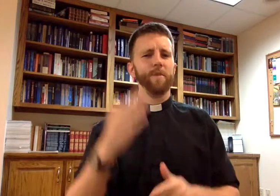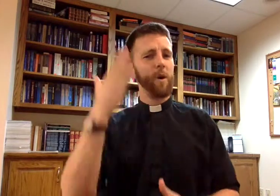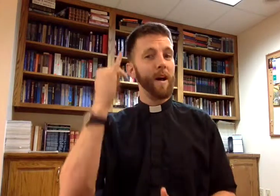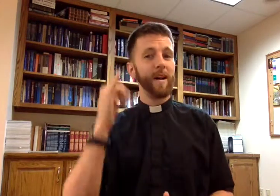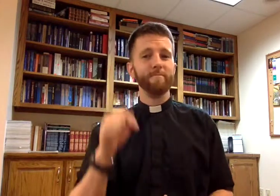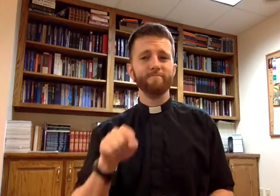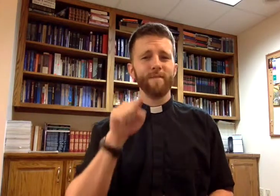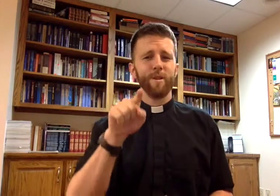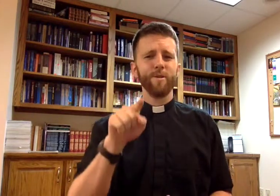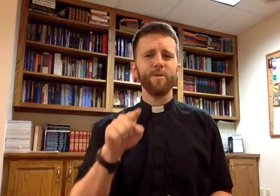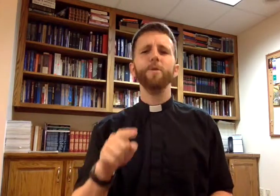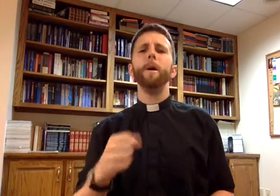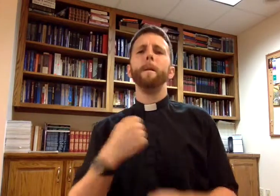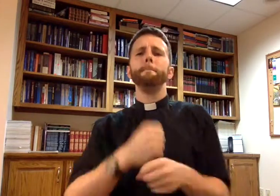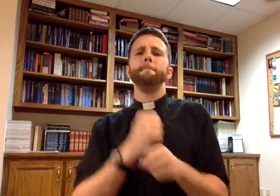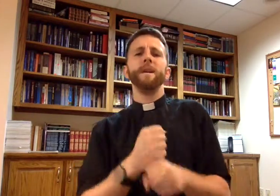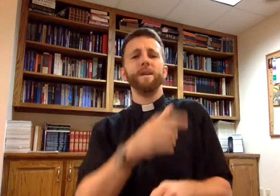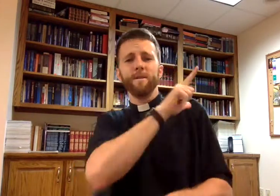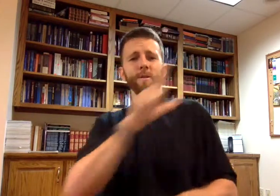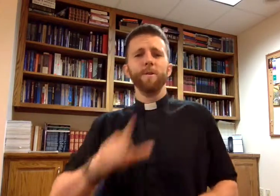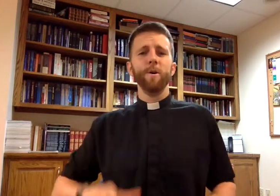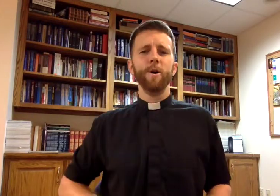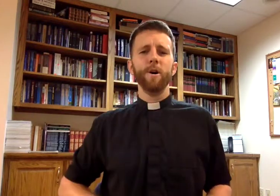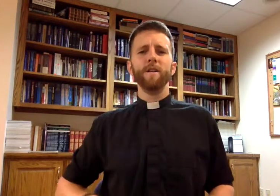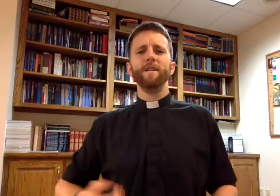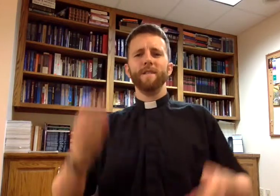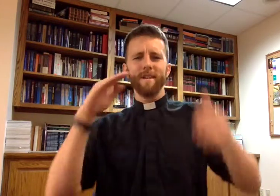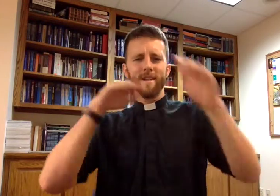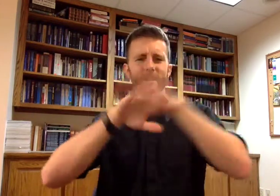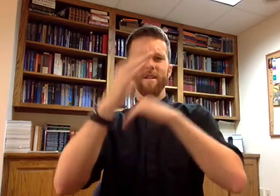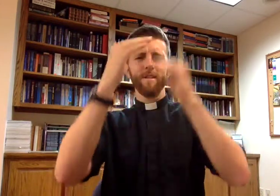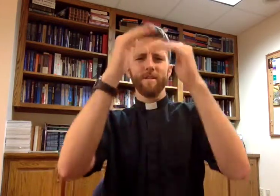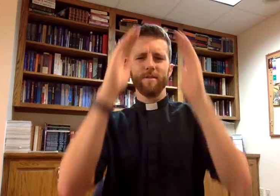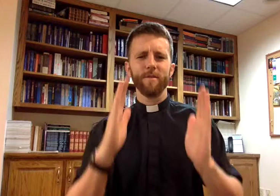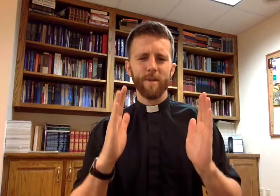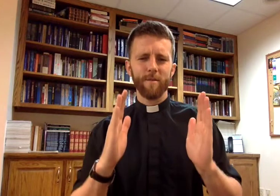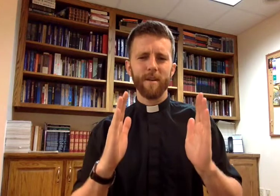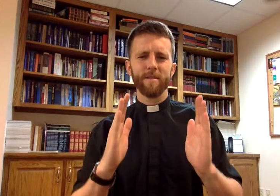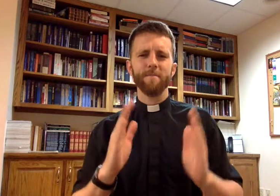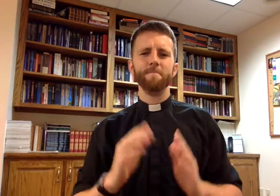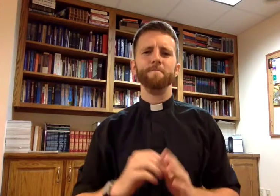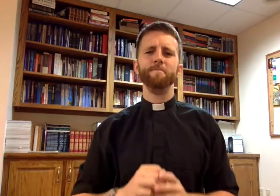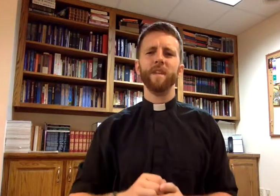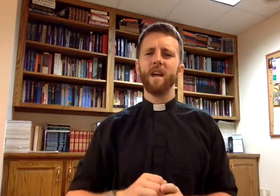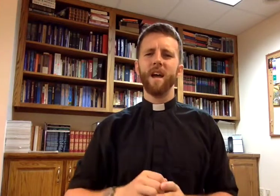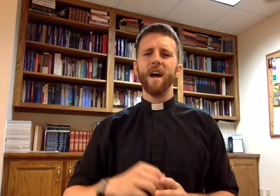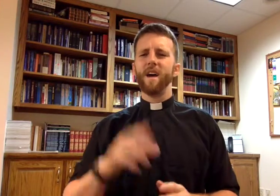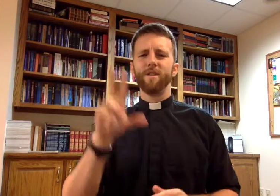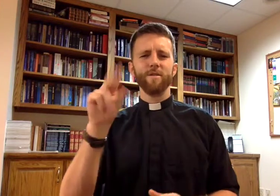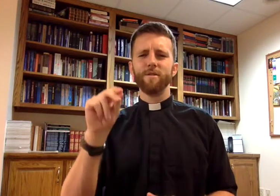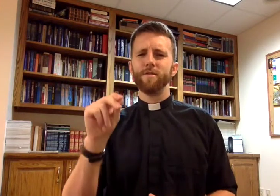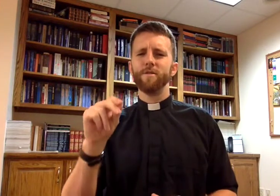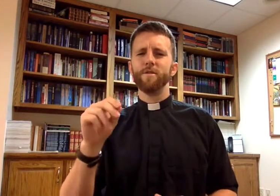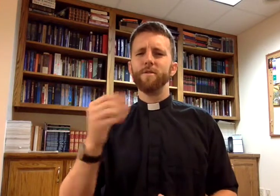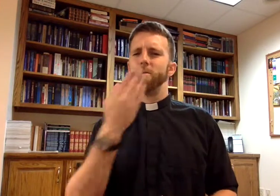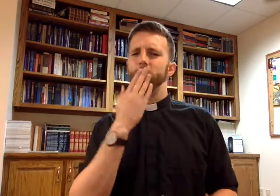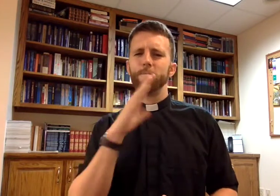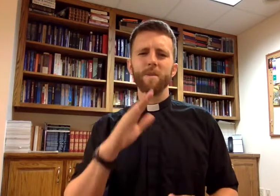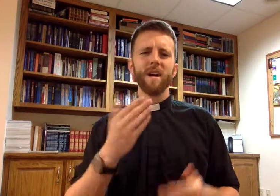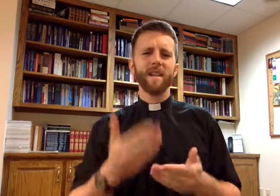Most High, who is my refuge. No evil shall be allowed to befall you, no plague come near your